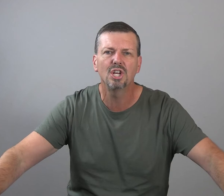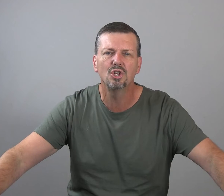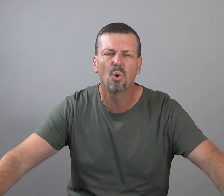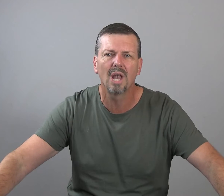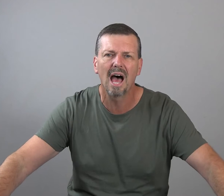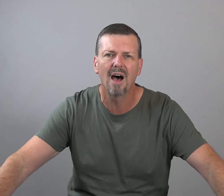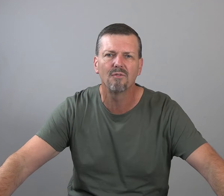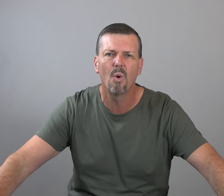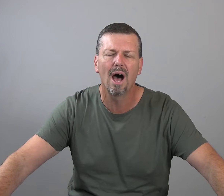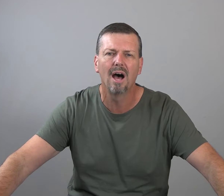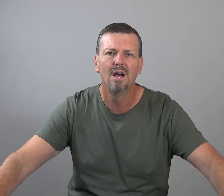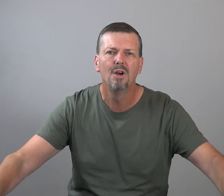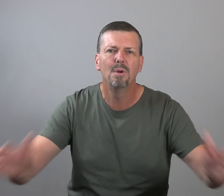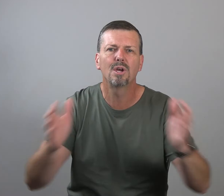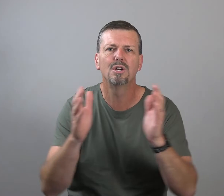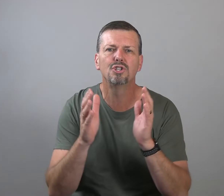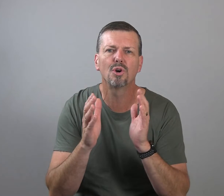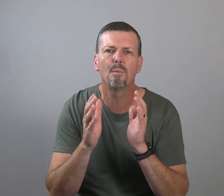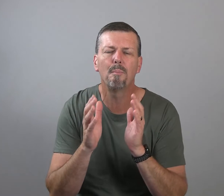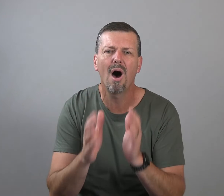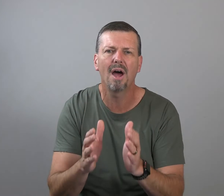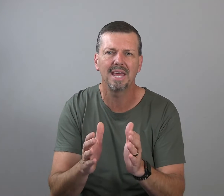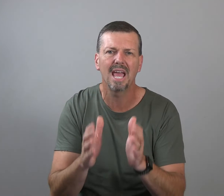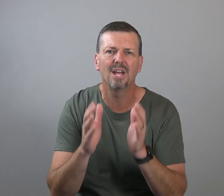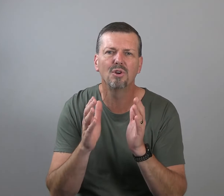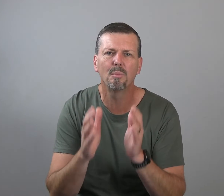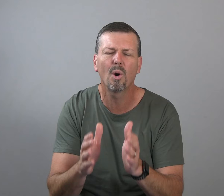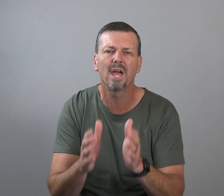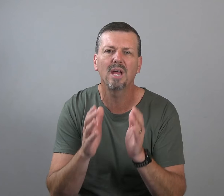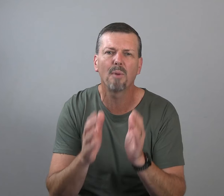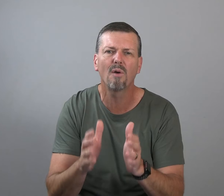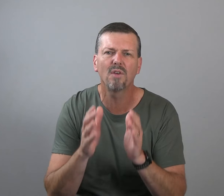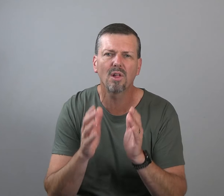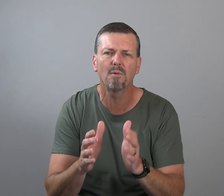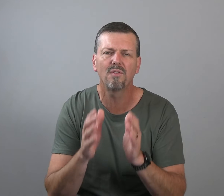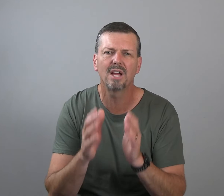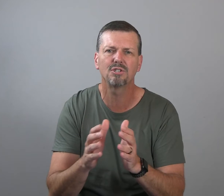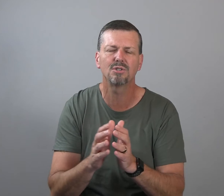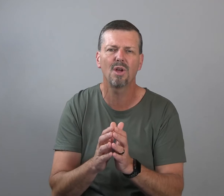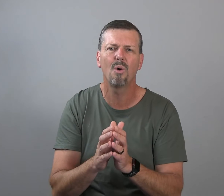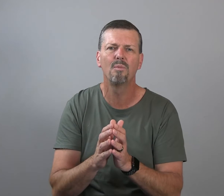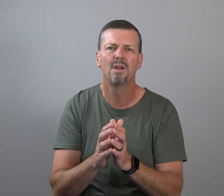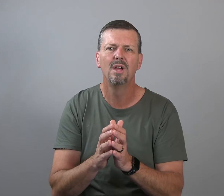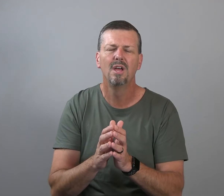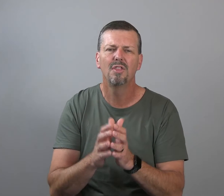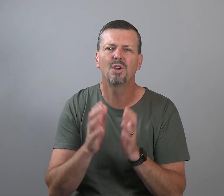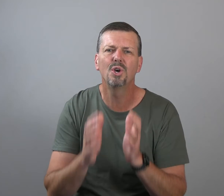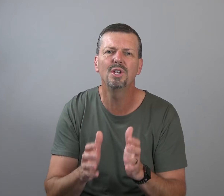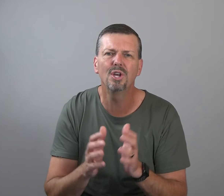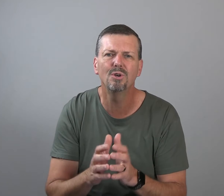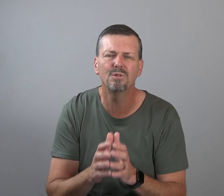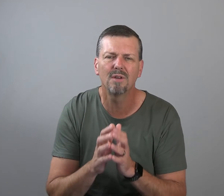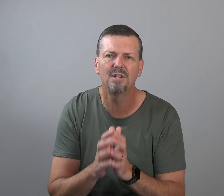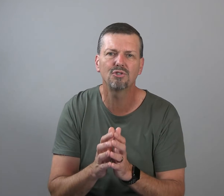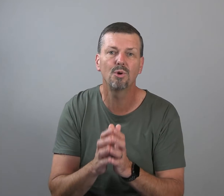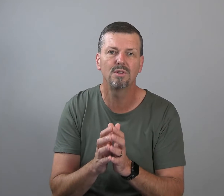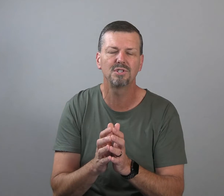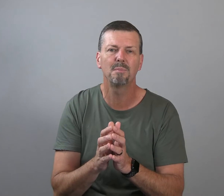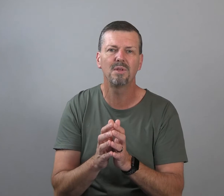your life. Why? Because your body and your brain perfectly reflect your soul. The good news of this truth is simply